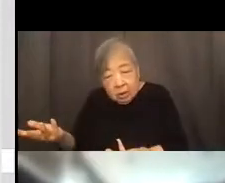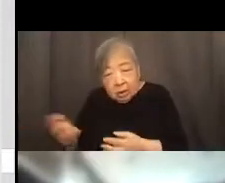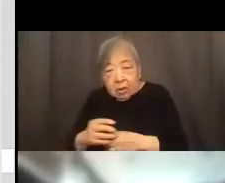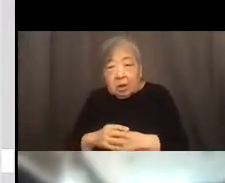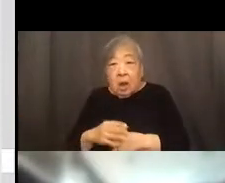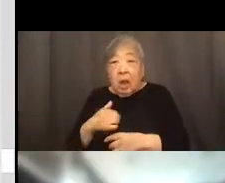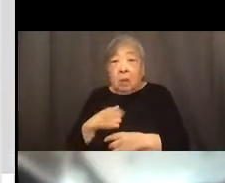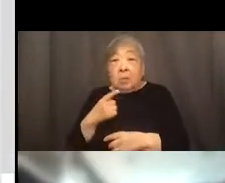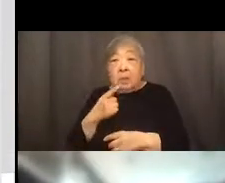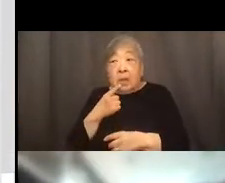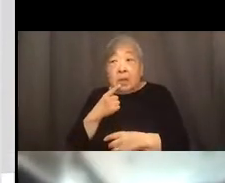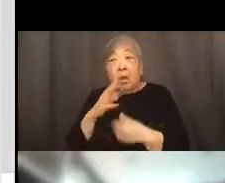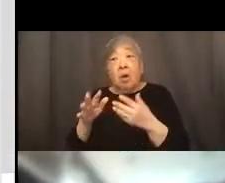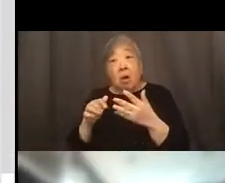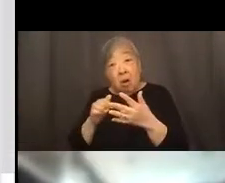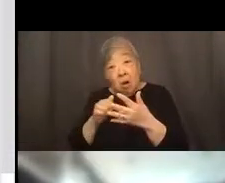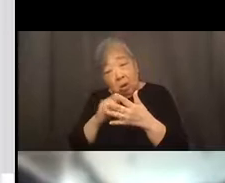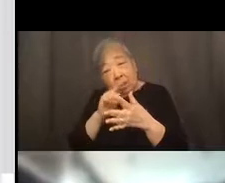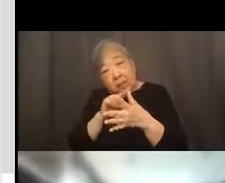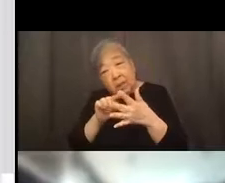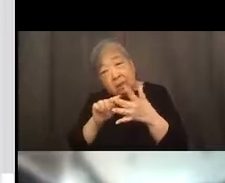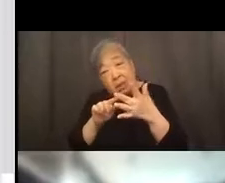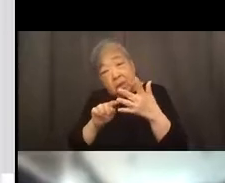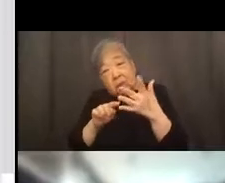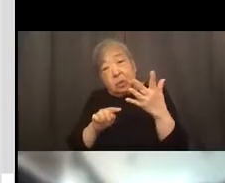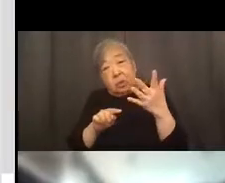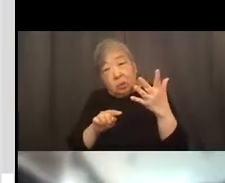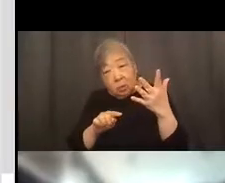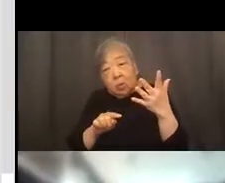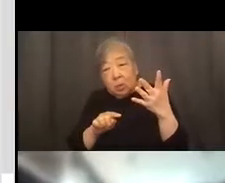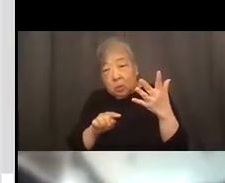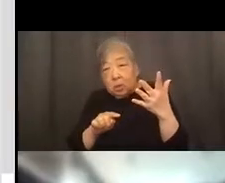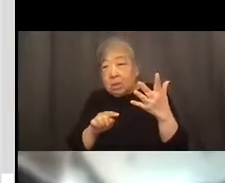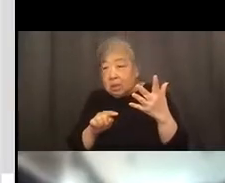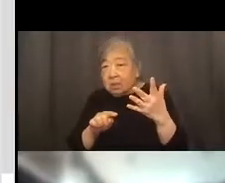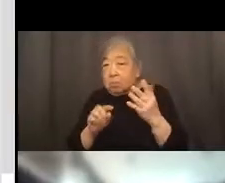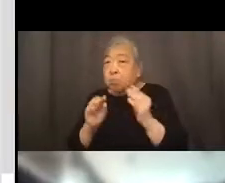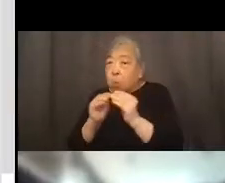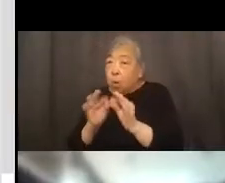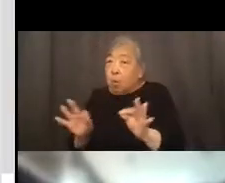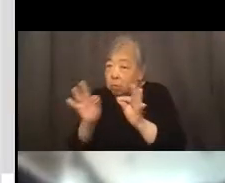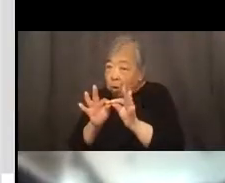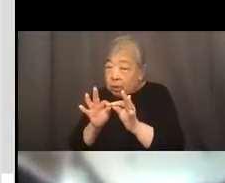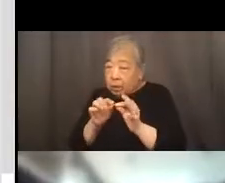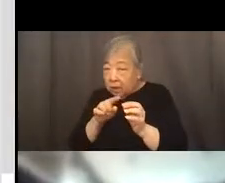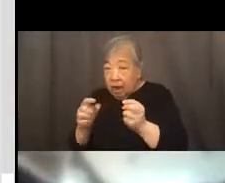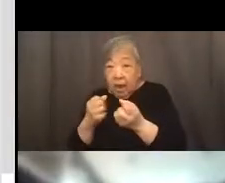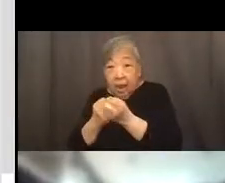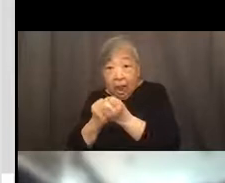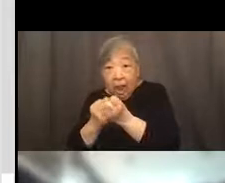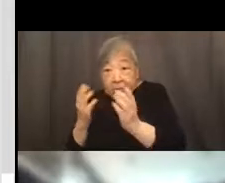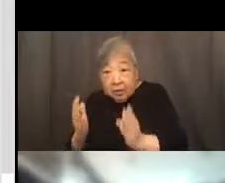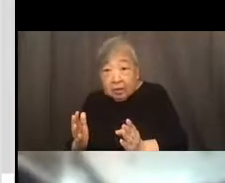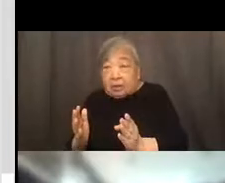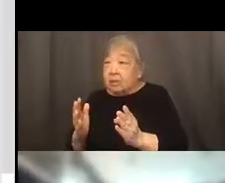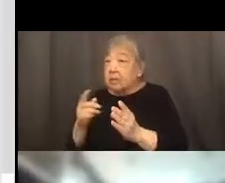all of this, um, makes it even more important as, uh, advocates and leaders in the industry and all